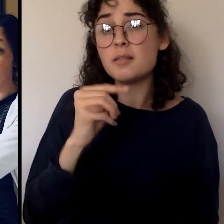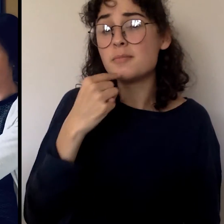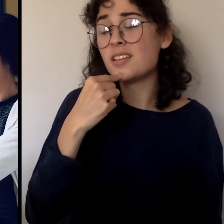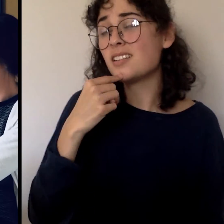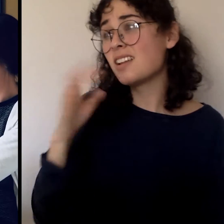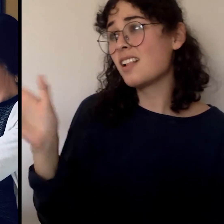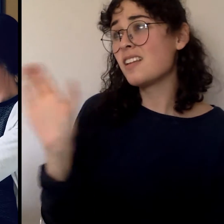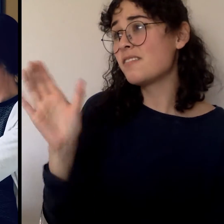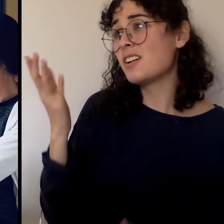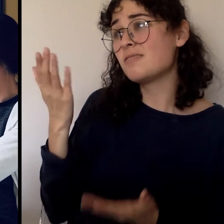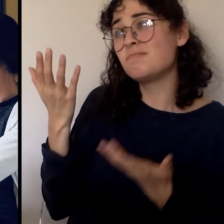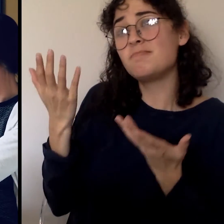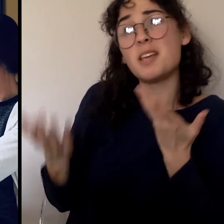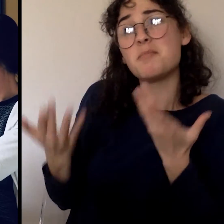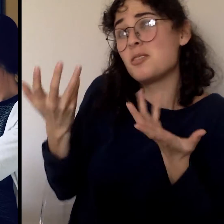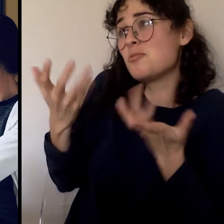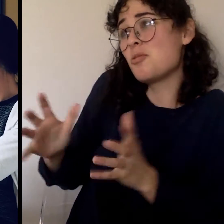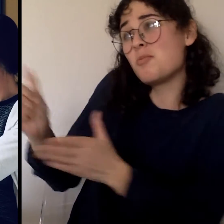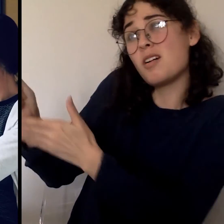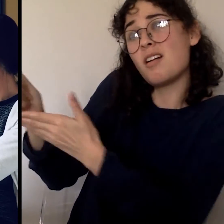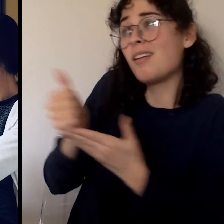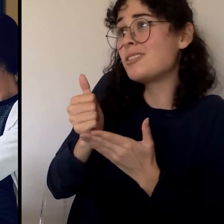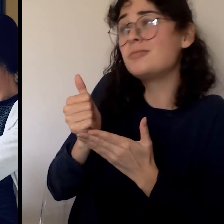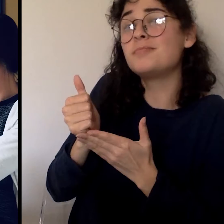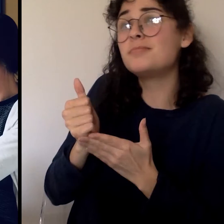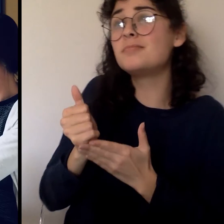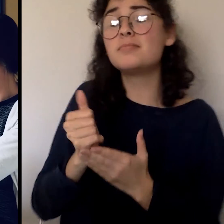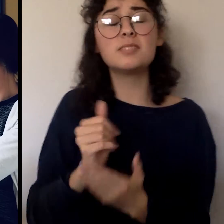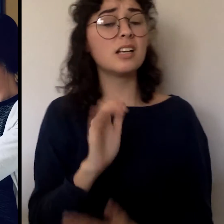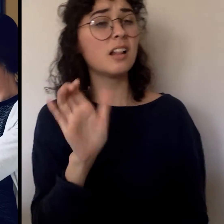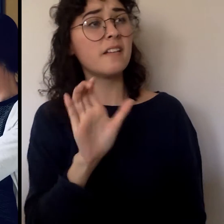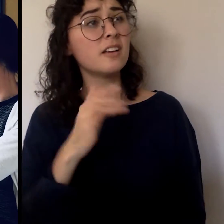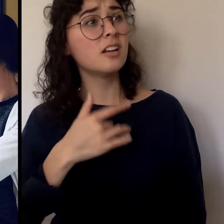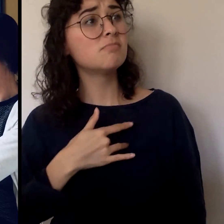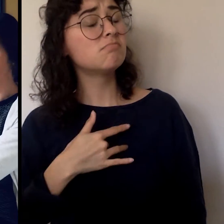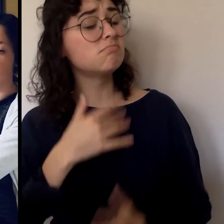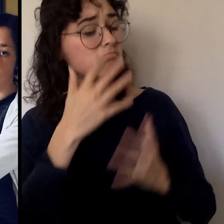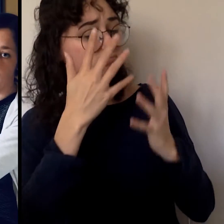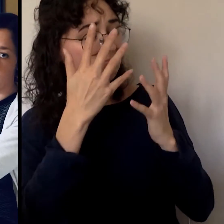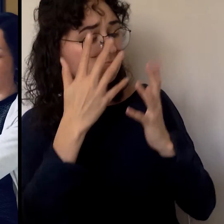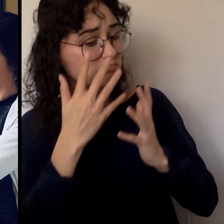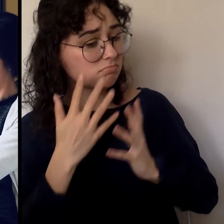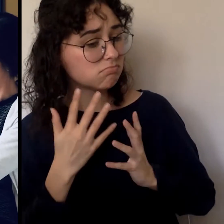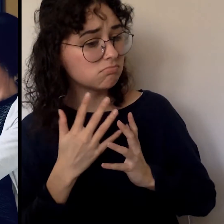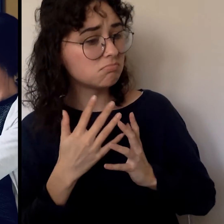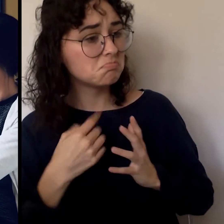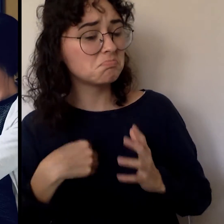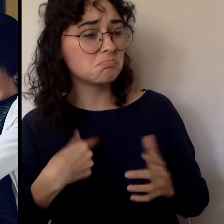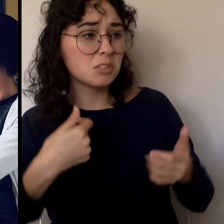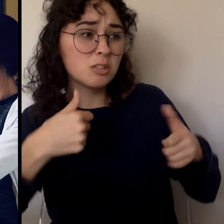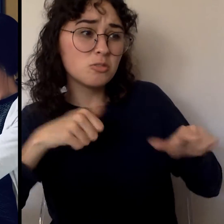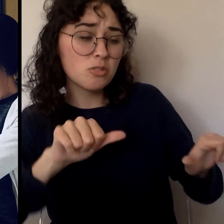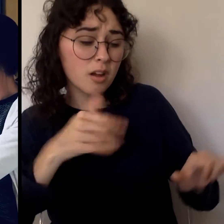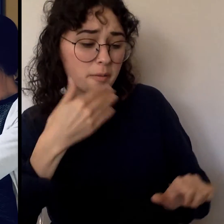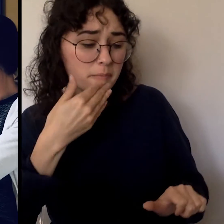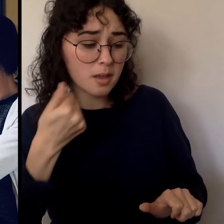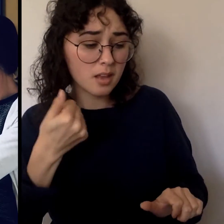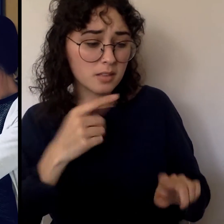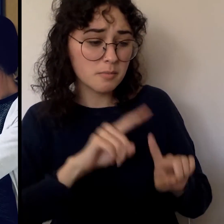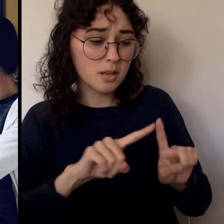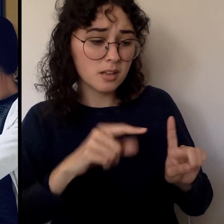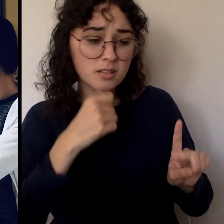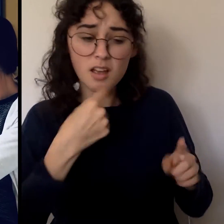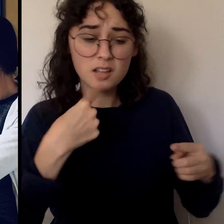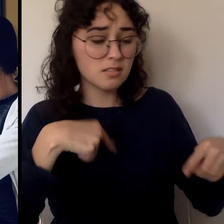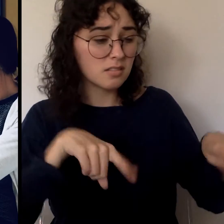Clifford felt very sad. He had tried so hard to do the right things. We headed for home. Suddenly